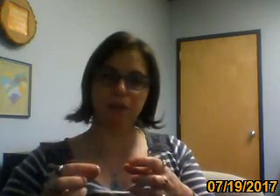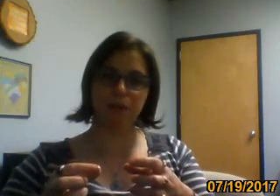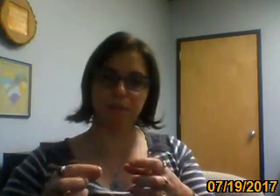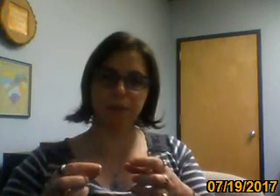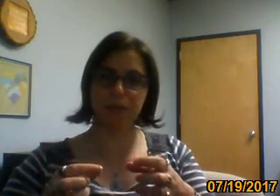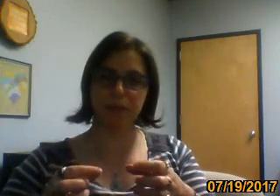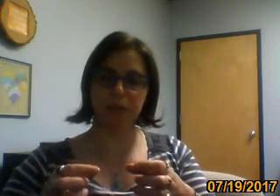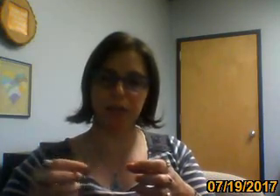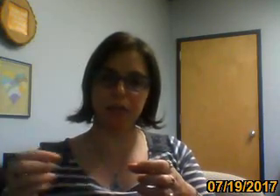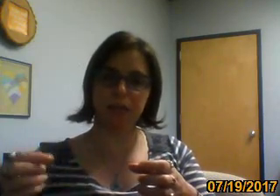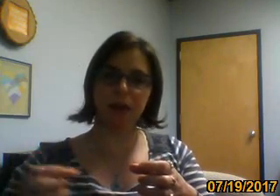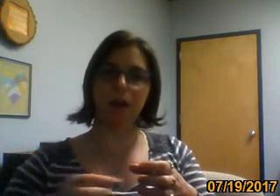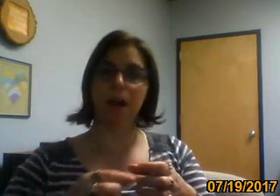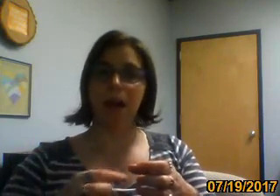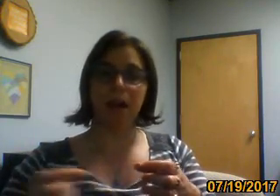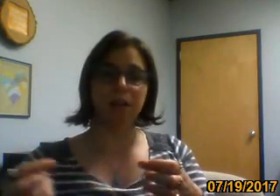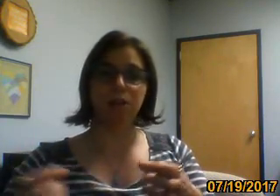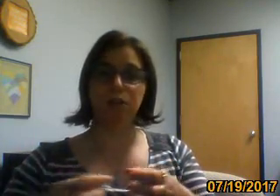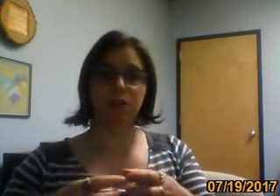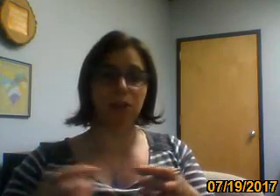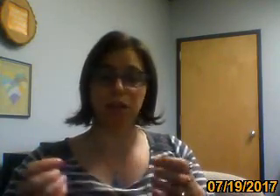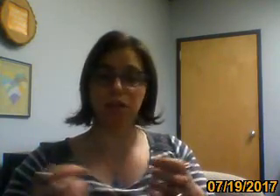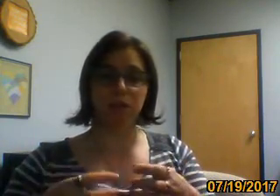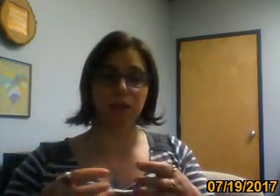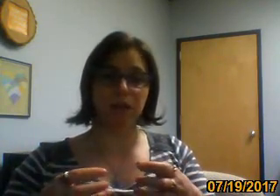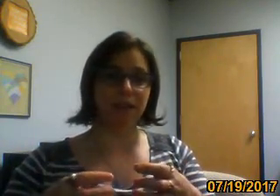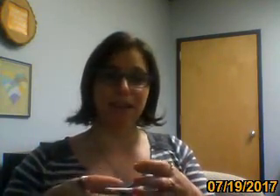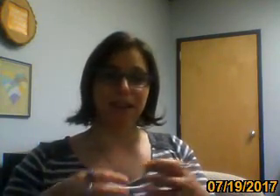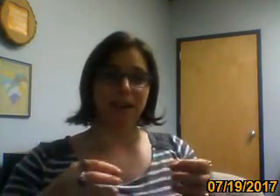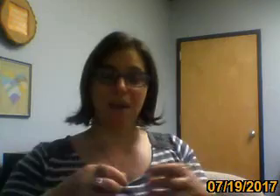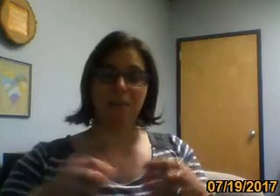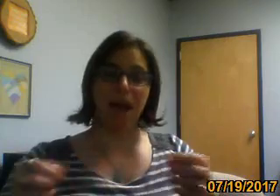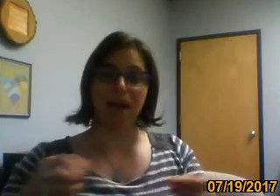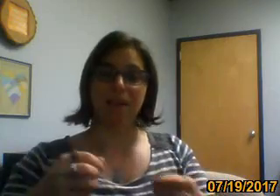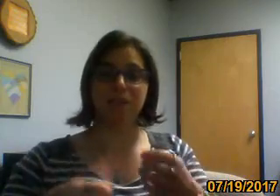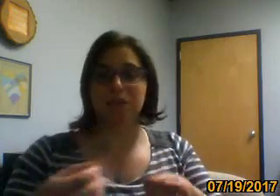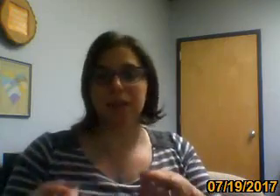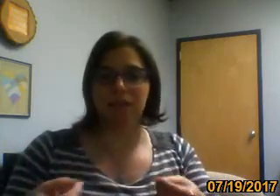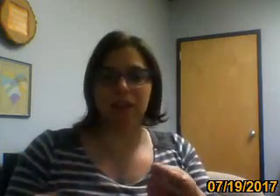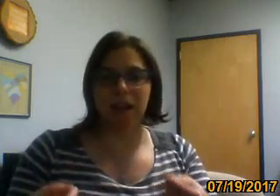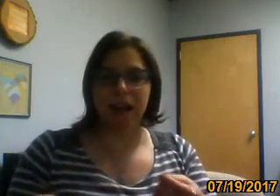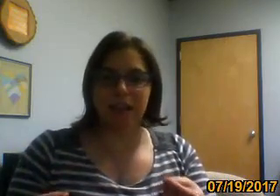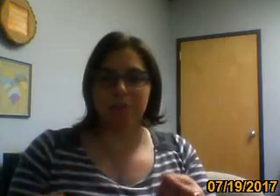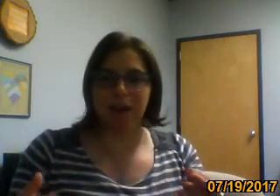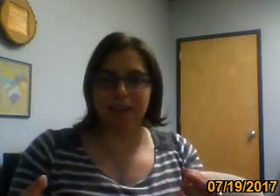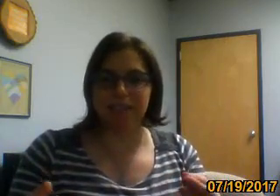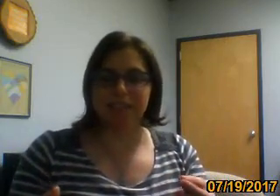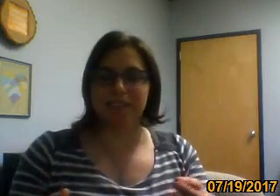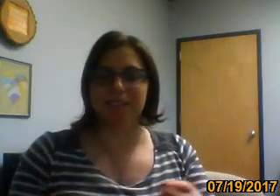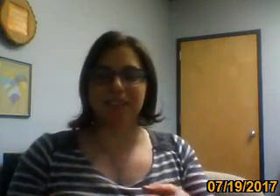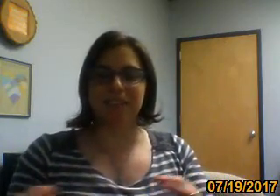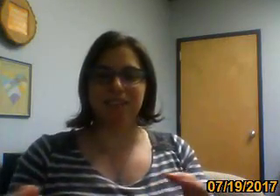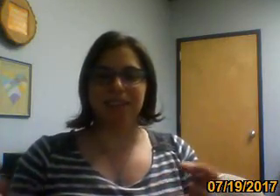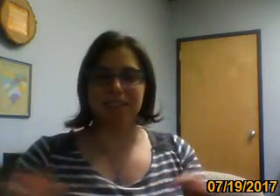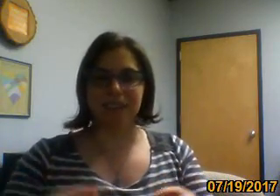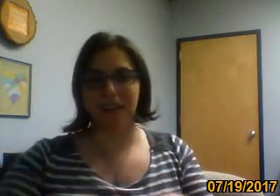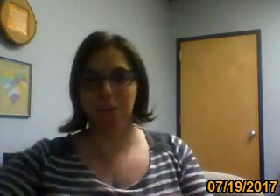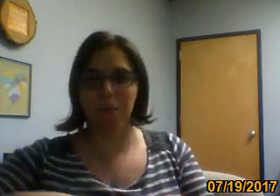box basically into there. And you like, you can, um, add, so it's kind of like a Heidi box, you know, like you get to like